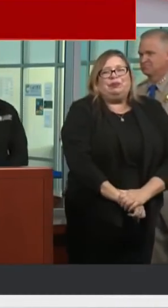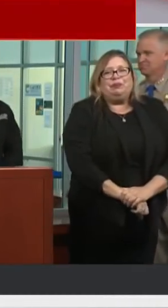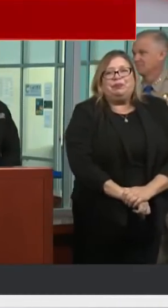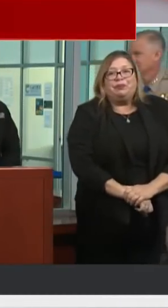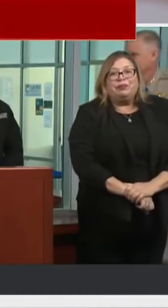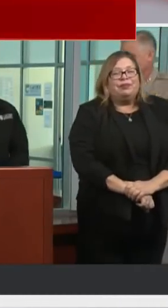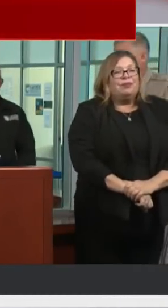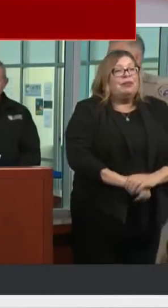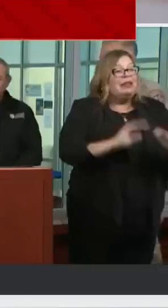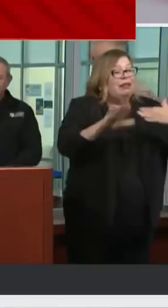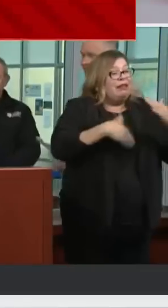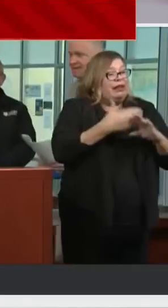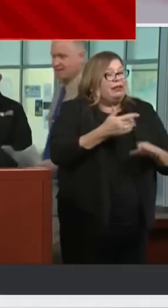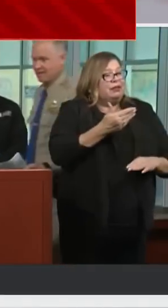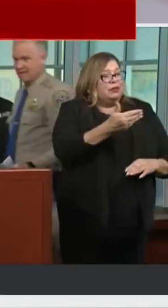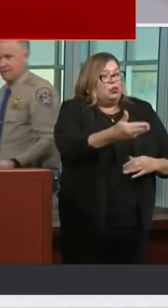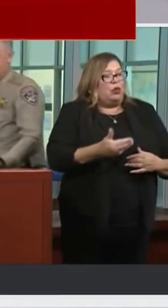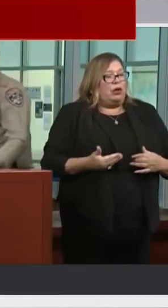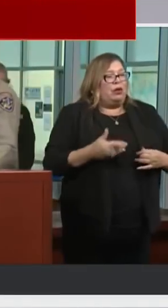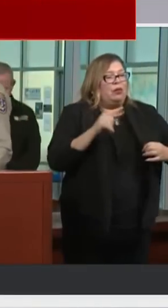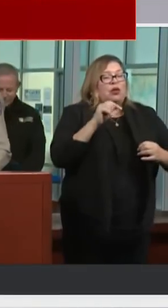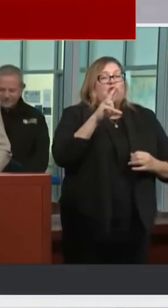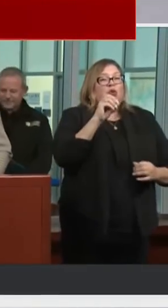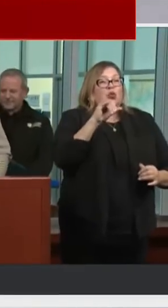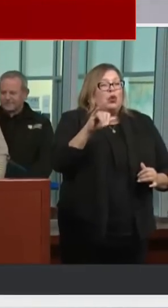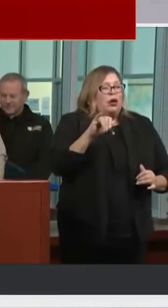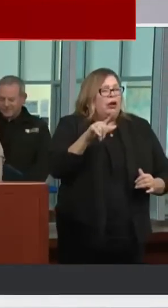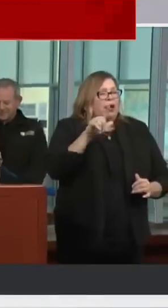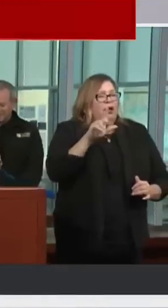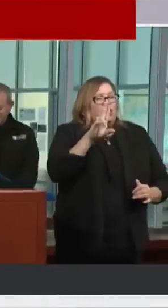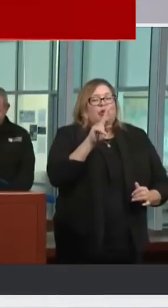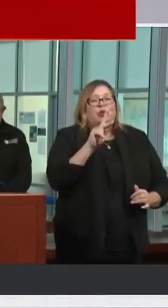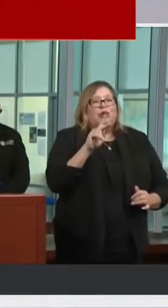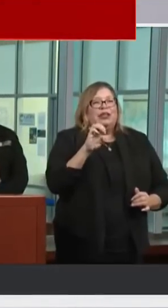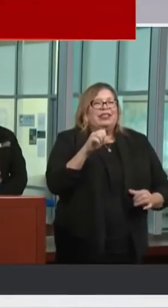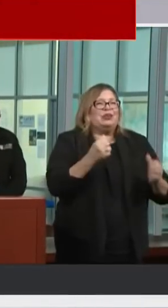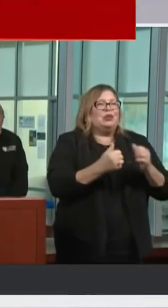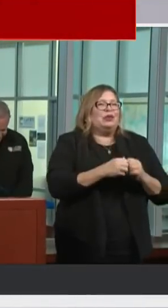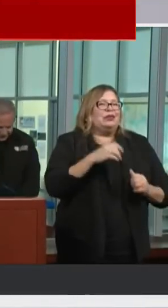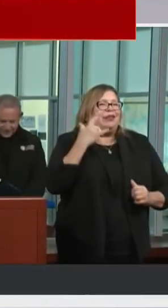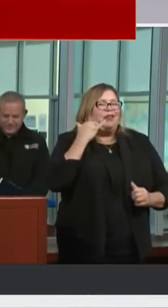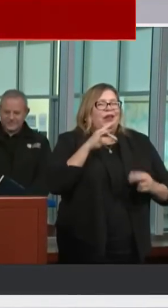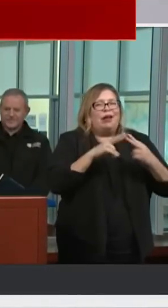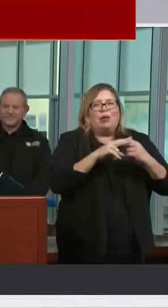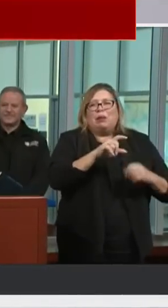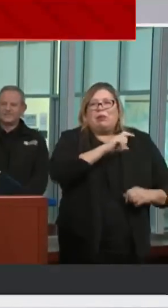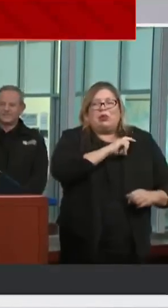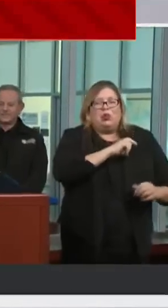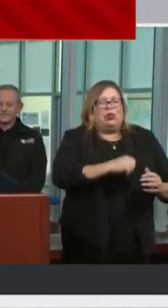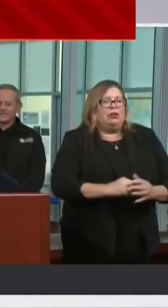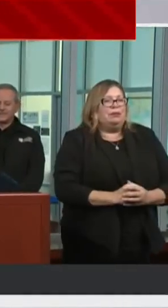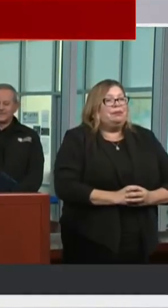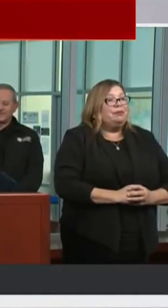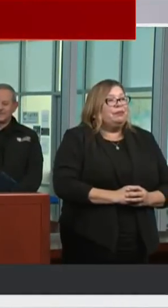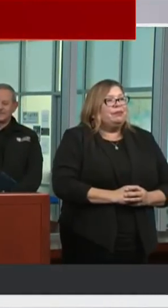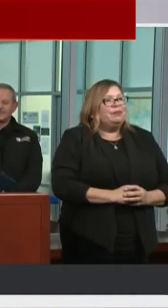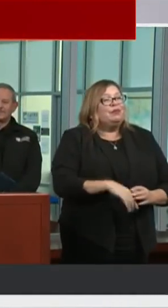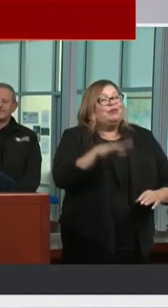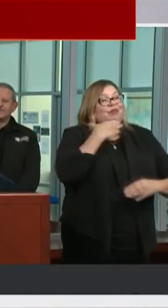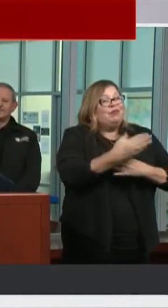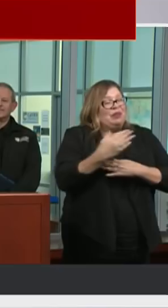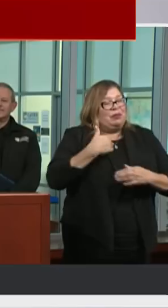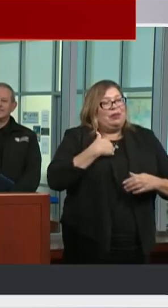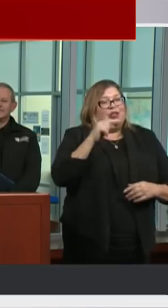Next speaker is Troy with Highway Patrol. Thanks. Good morning. I'm Troy